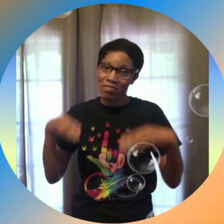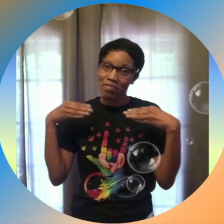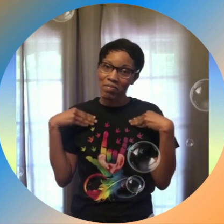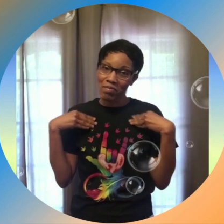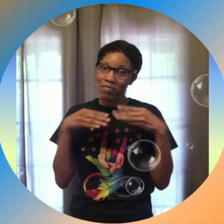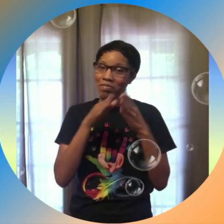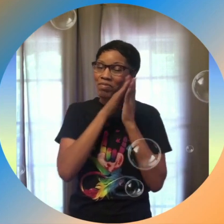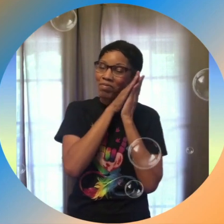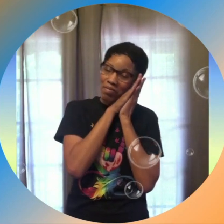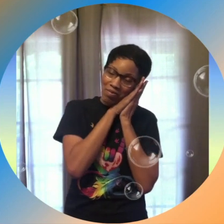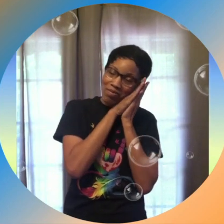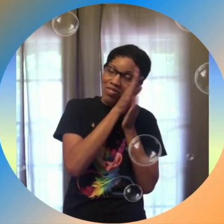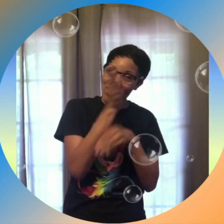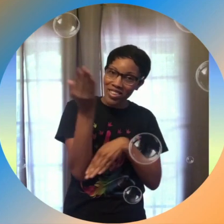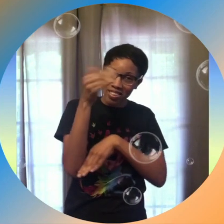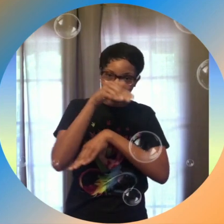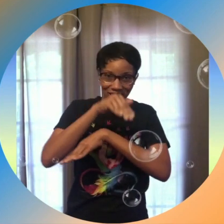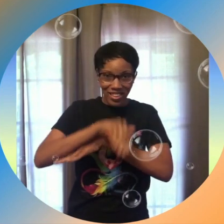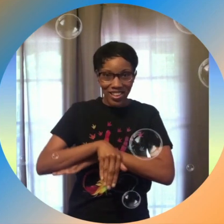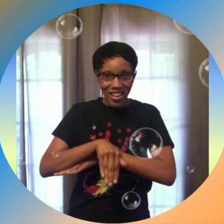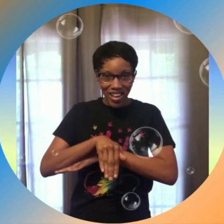good night Jessie bear